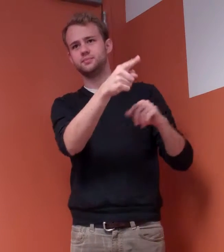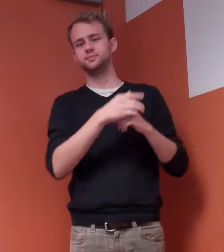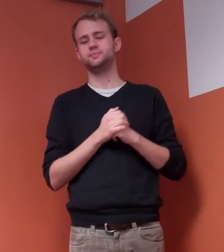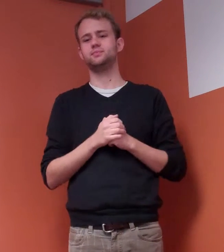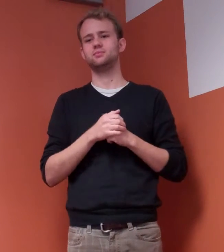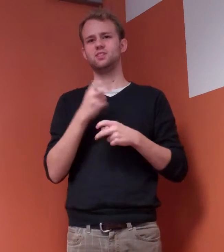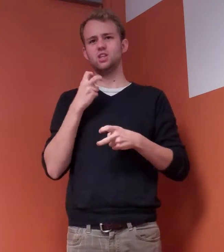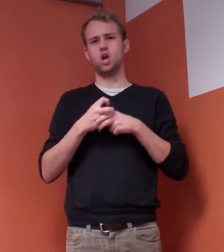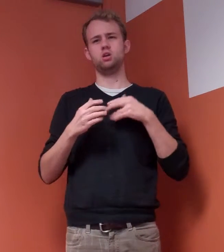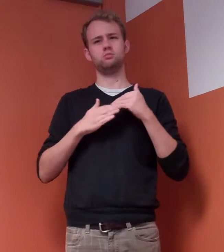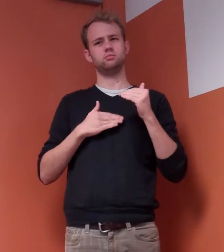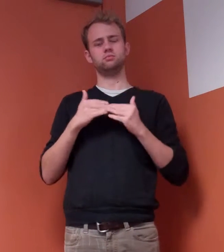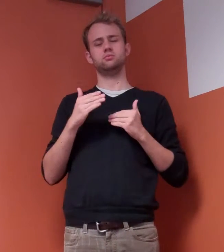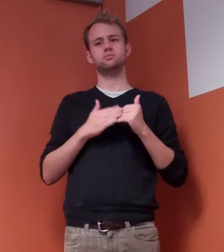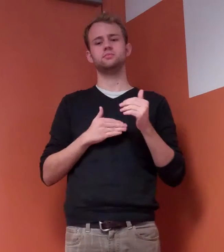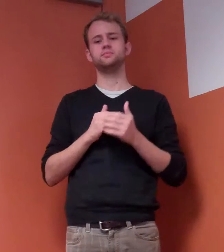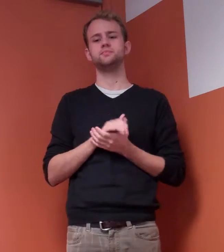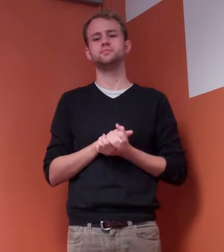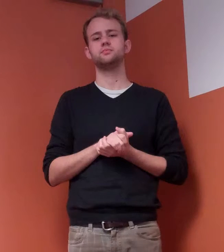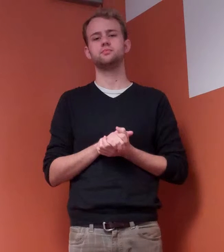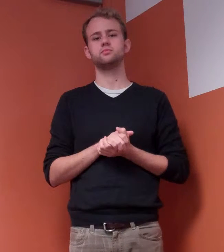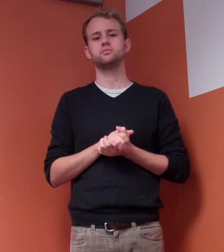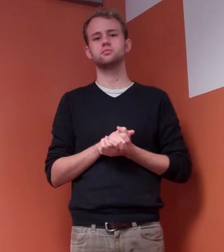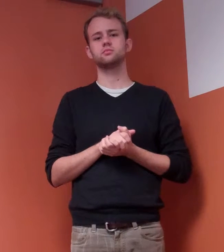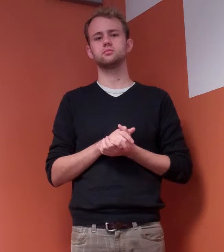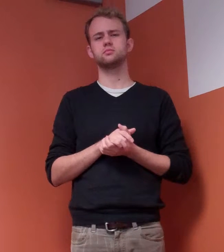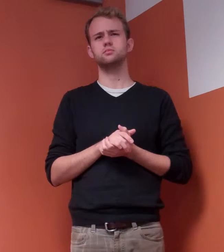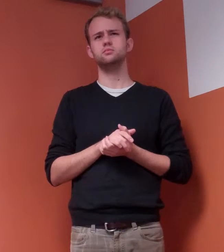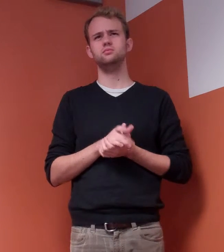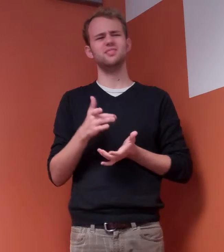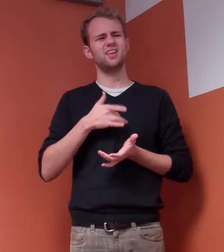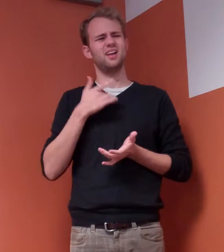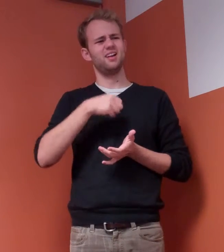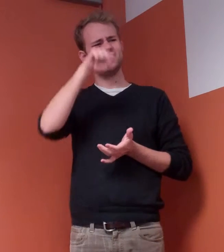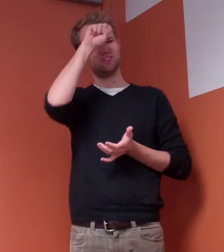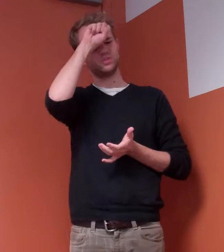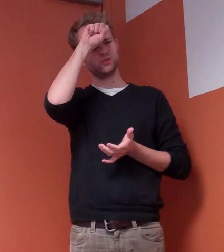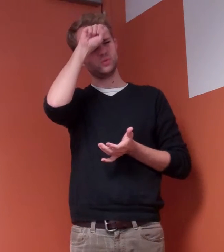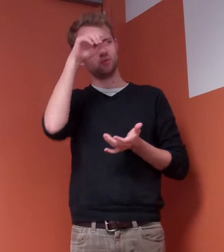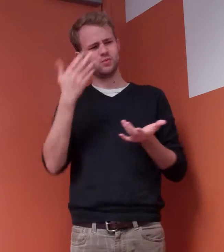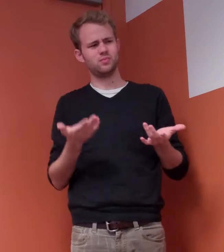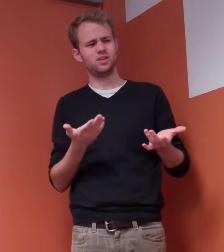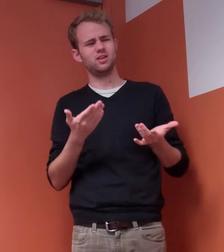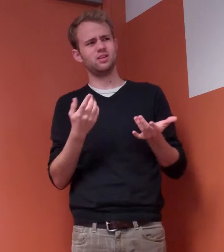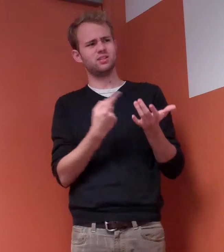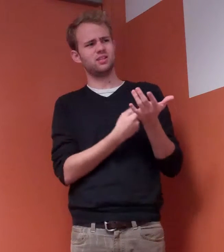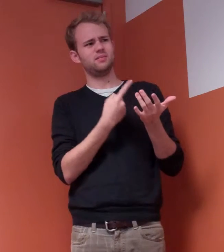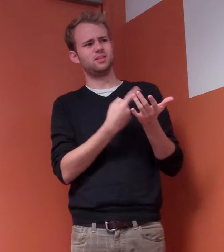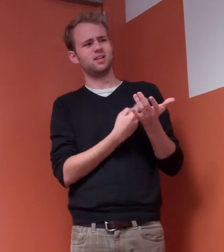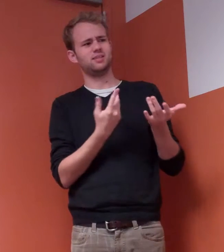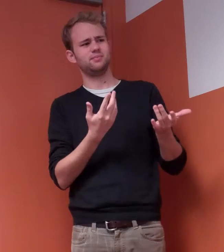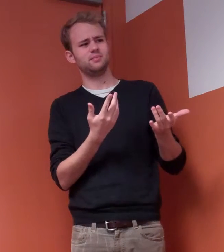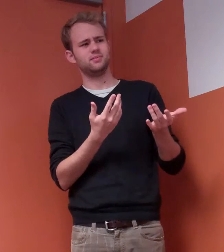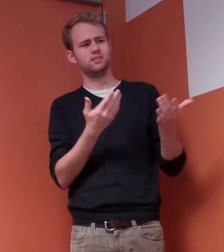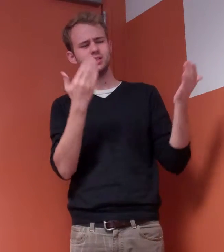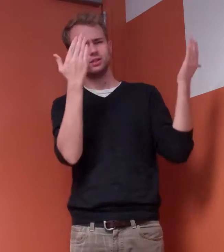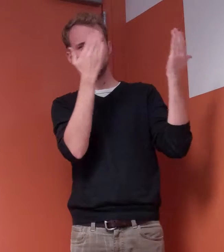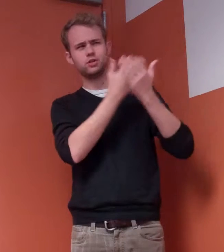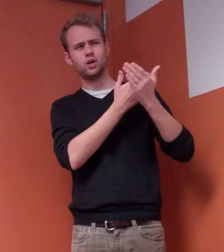I always feel just a little stupid, like something I had something to do with the darkness somehow. Like if I had just been